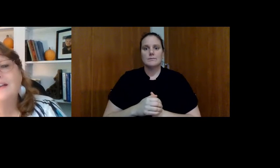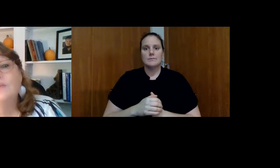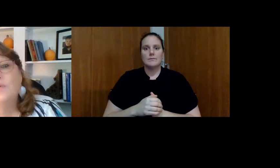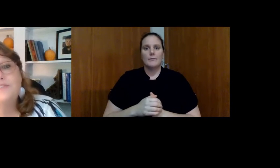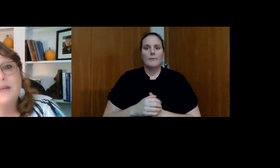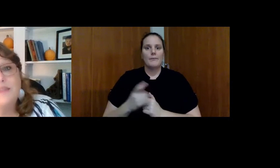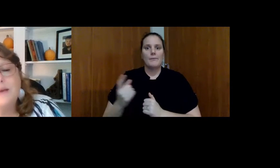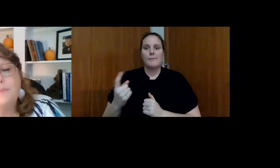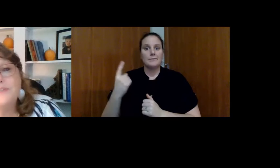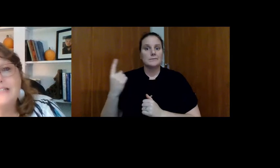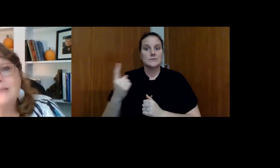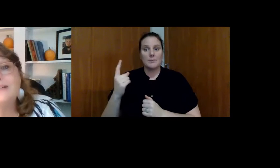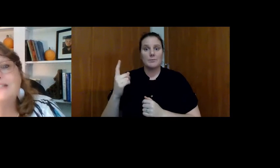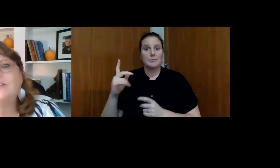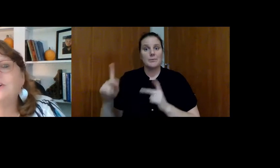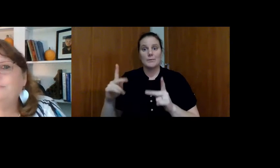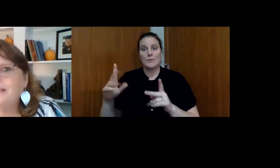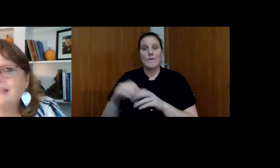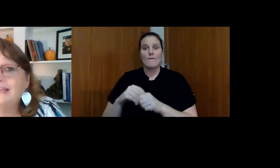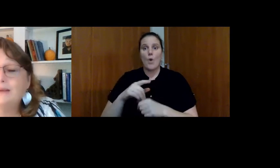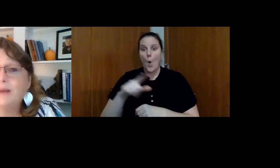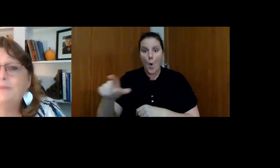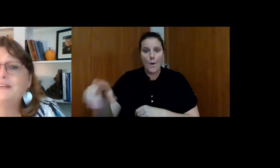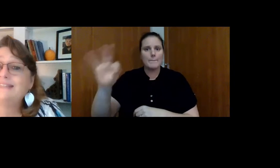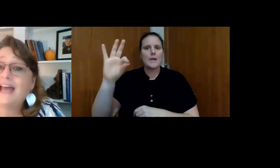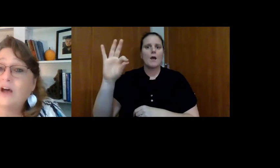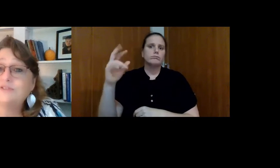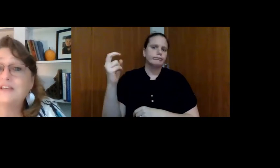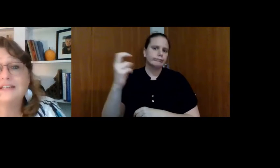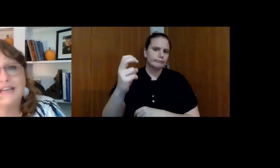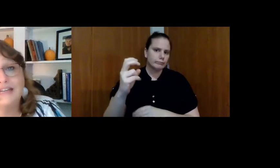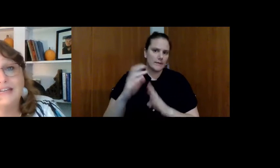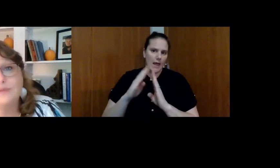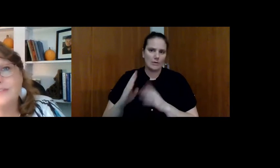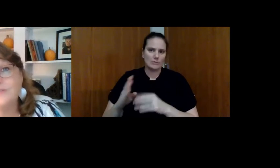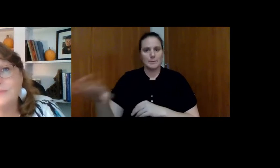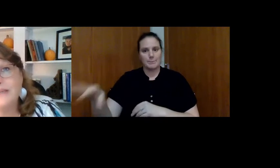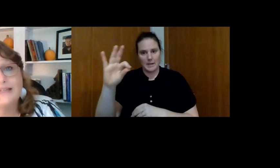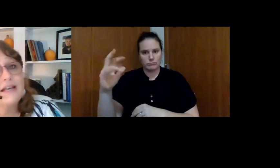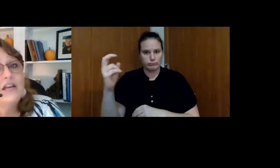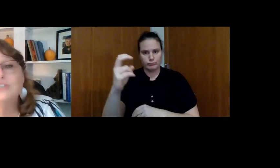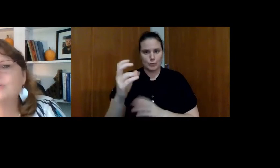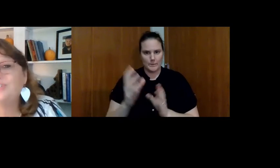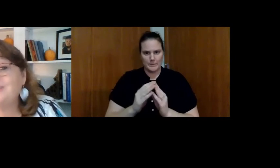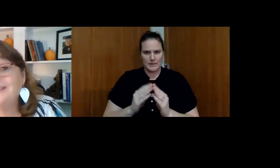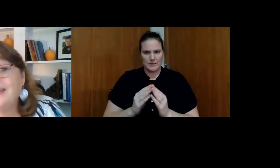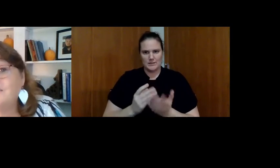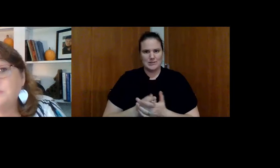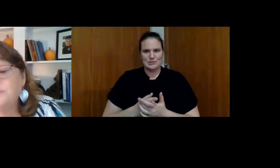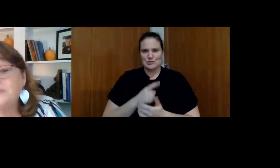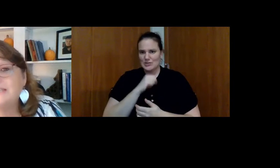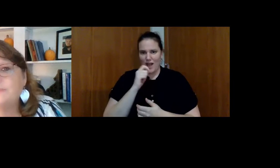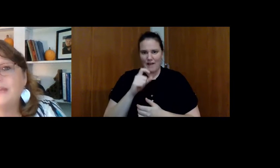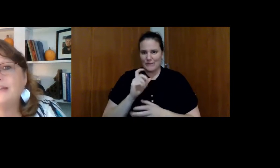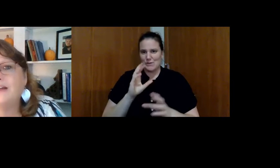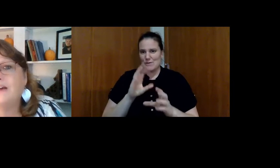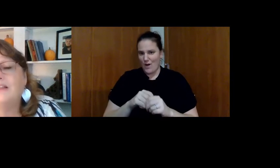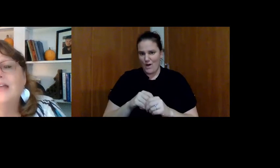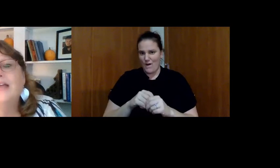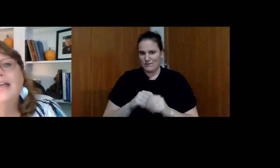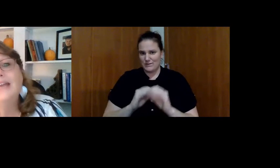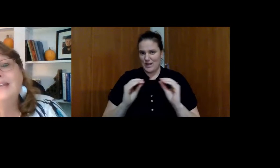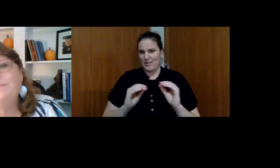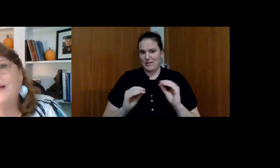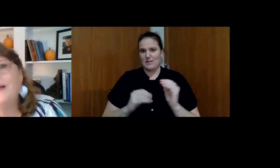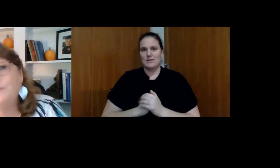some of the participants started picking him up at his house and taking him to those meetings. So she didn't have to participate at